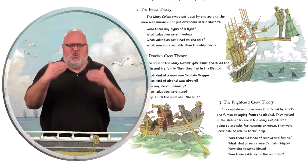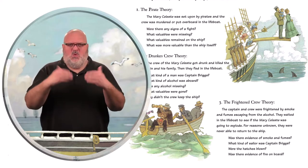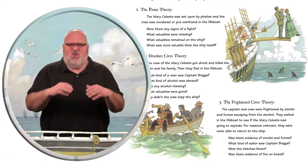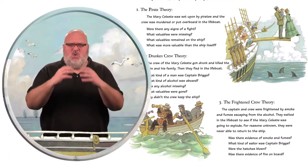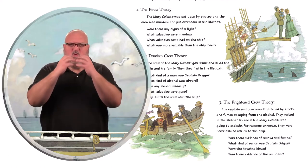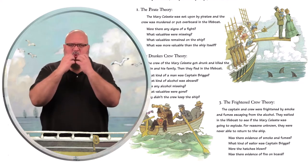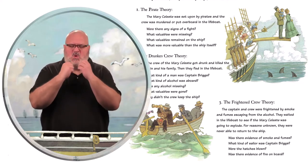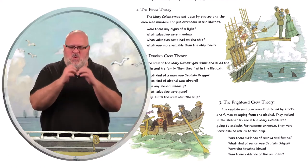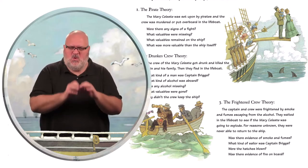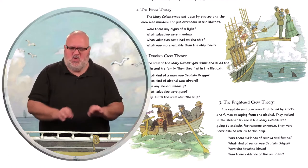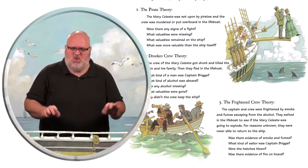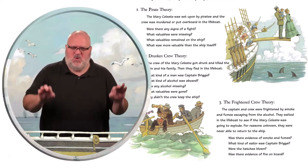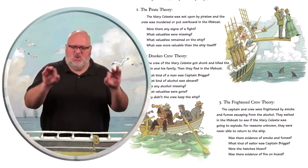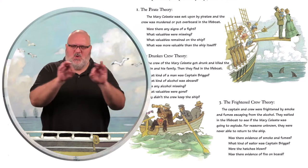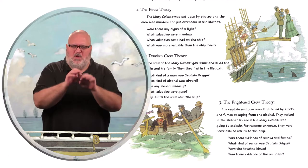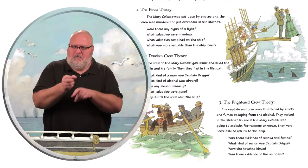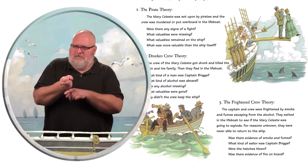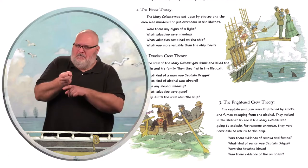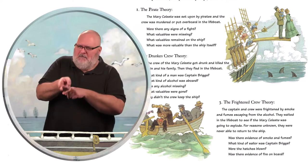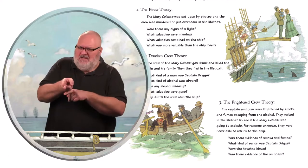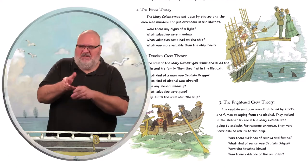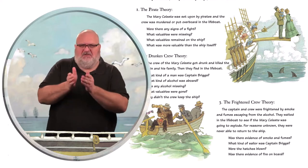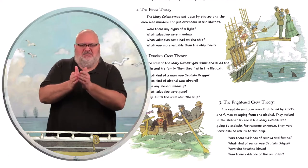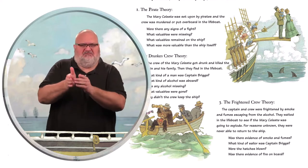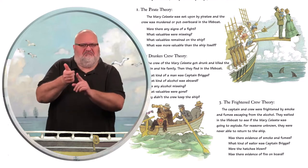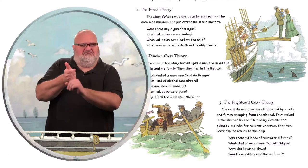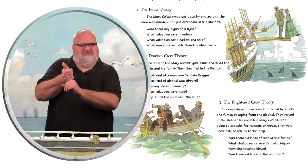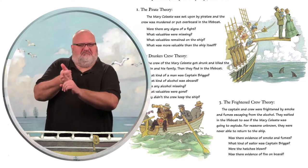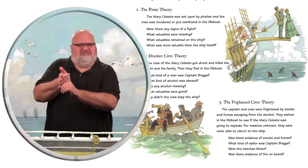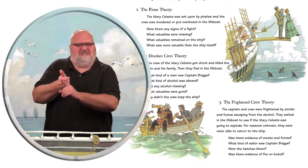What was more valuable than the ship itself?